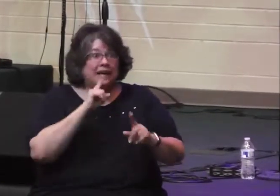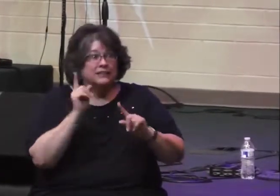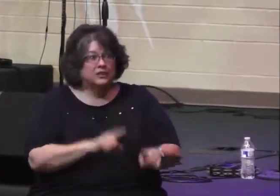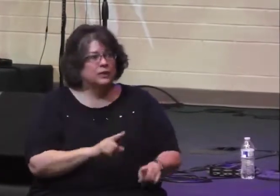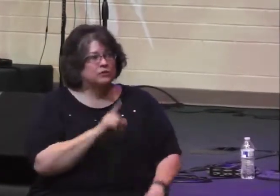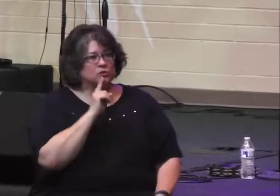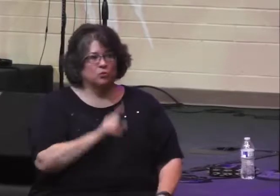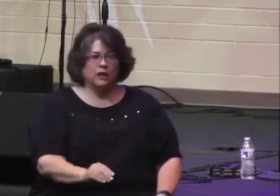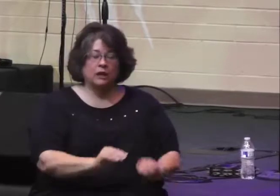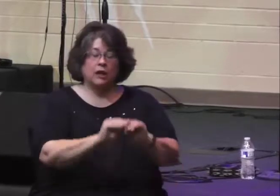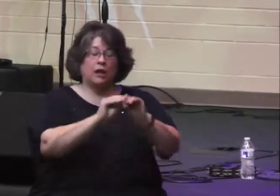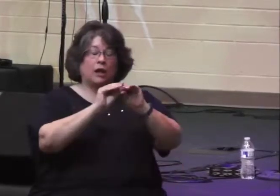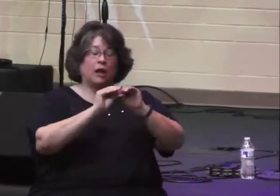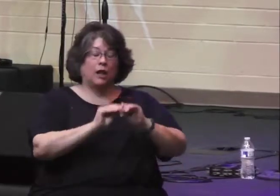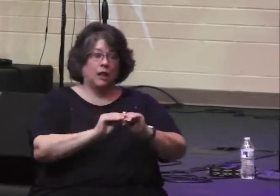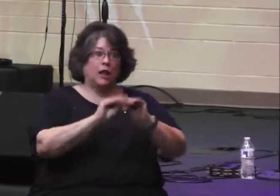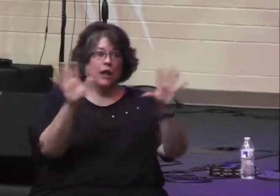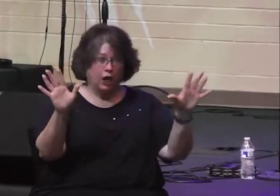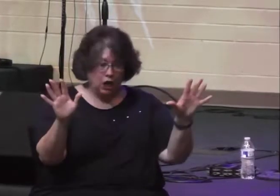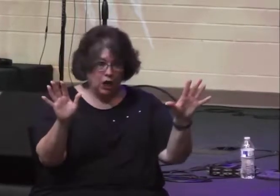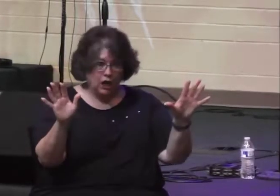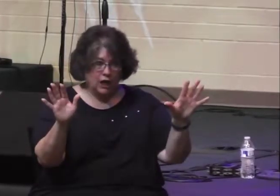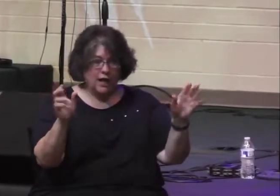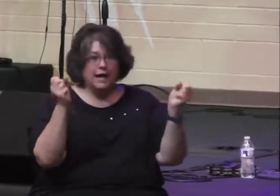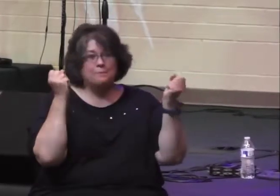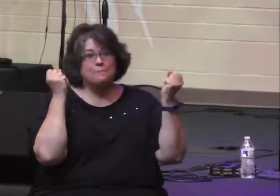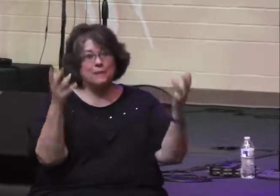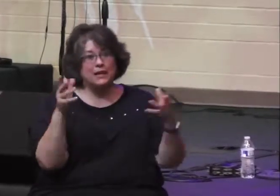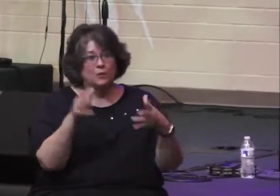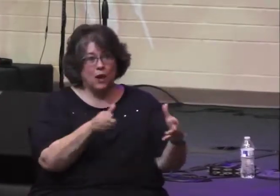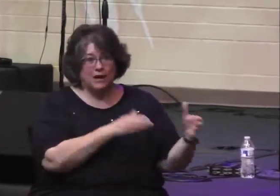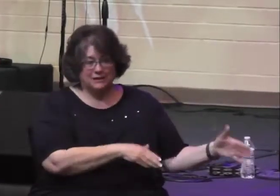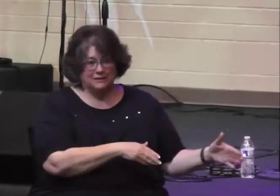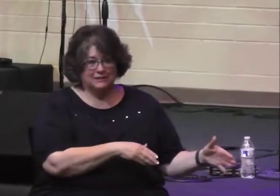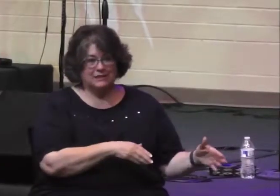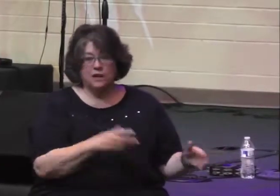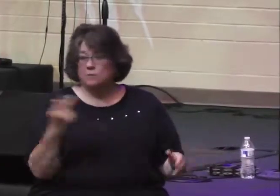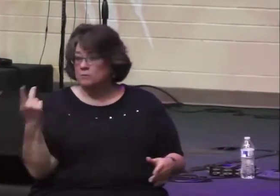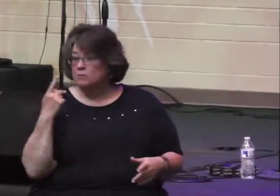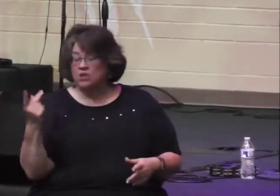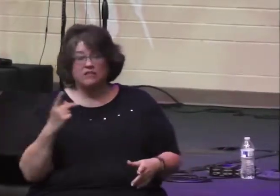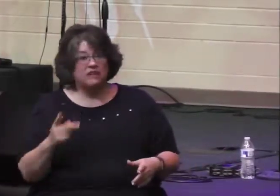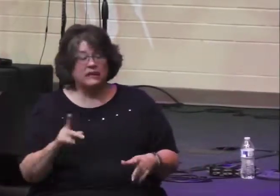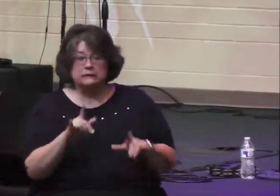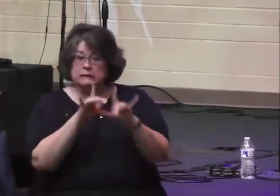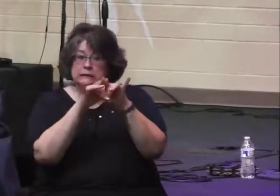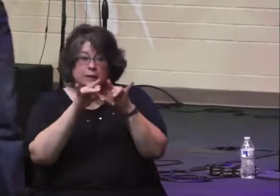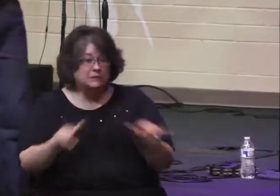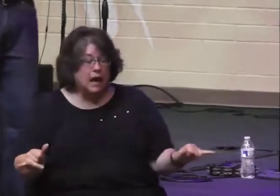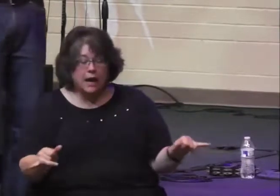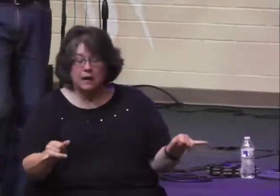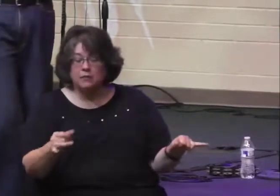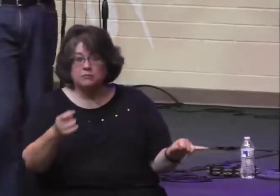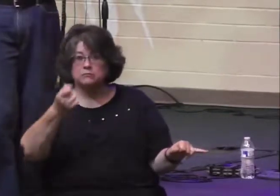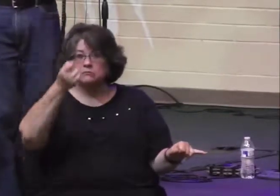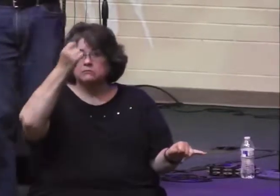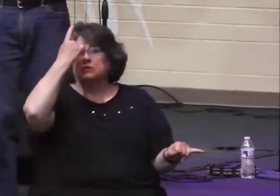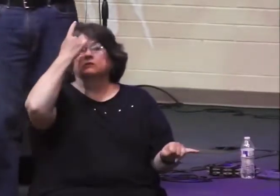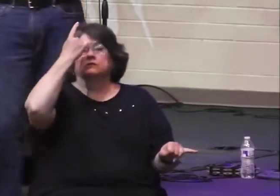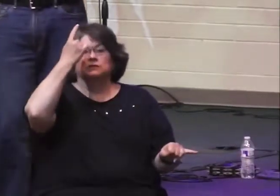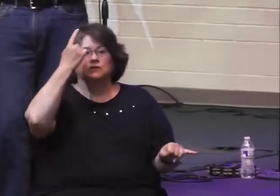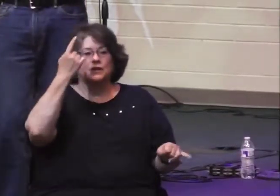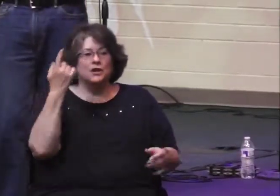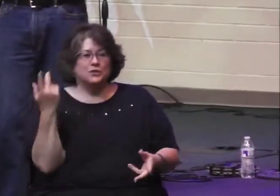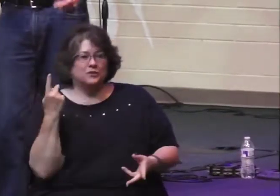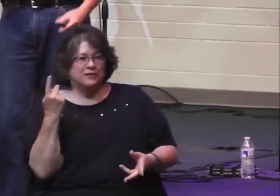it was really clear. It came like through a megaphone and in multiple ways. It happened simultaneously for both of us.